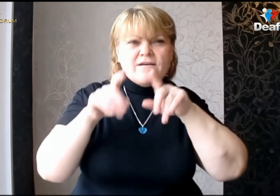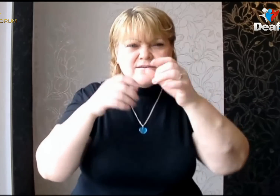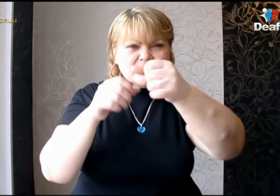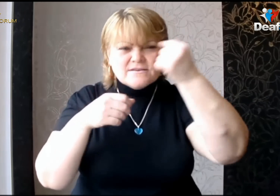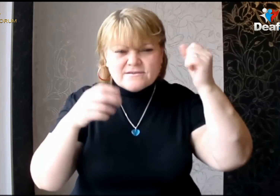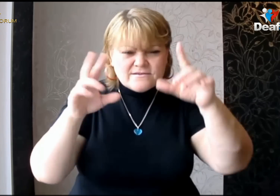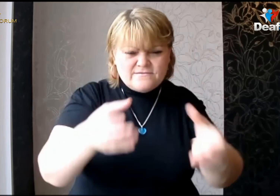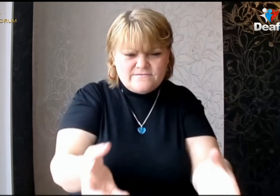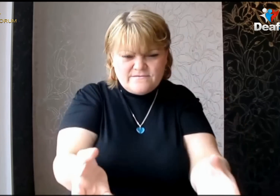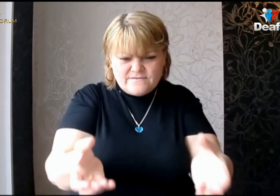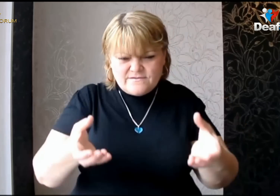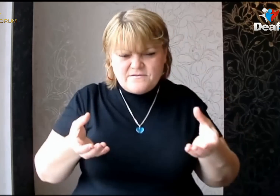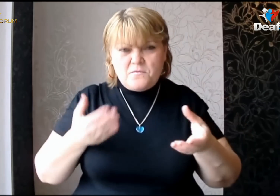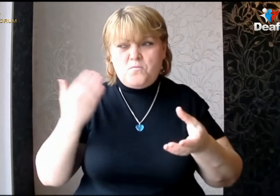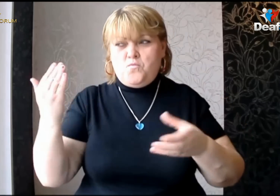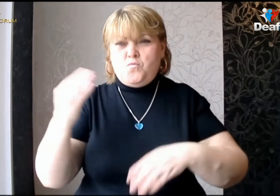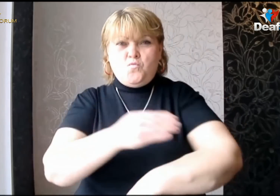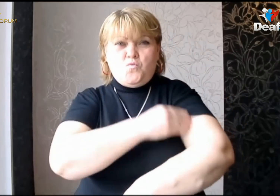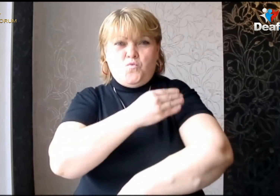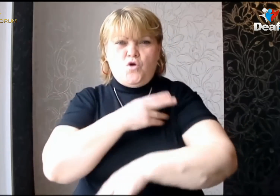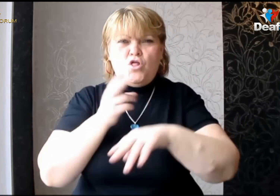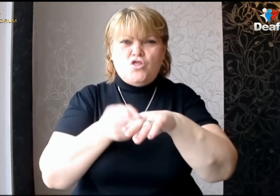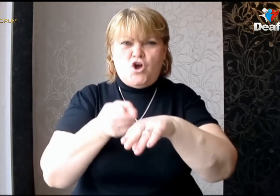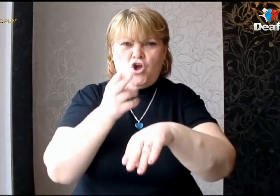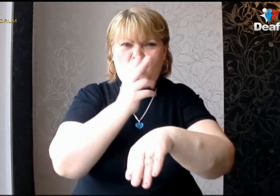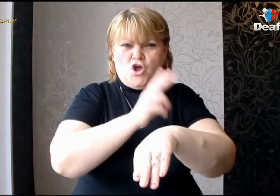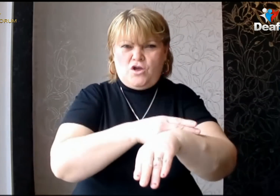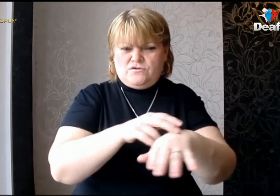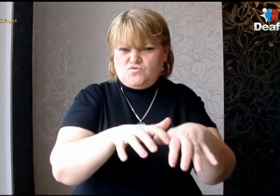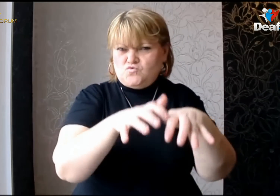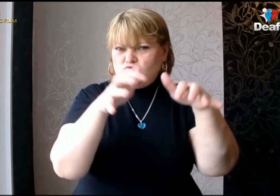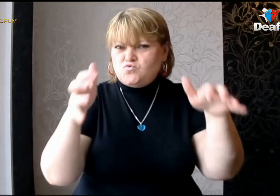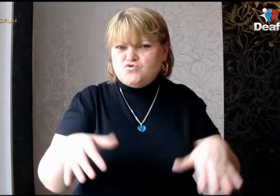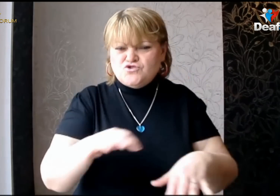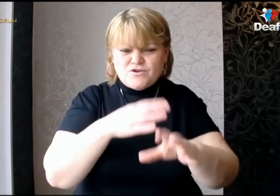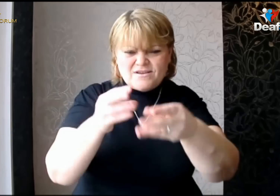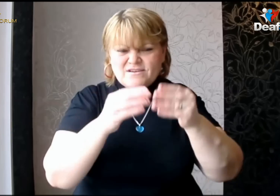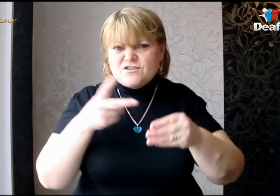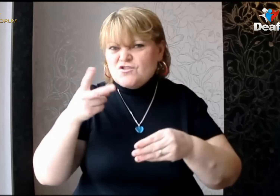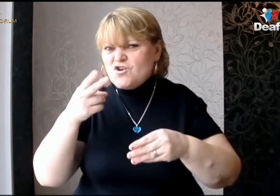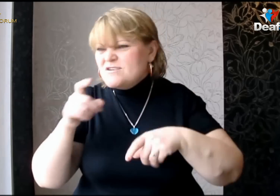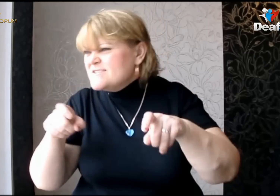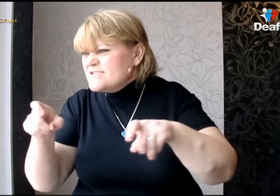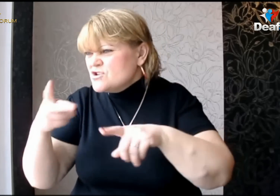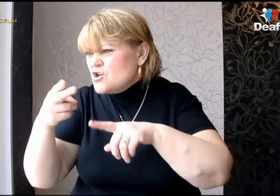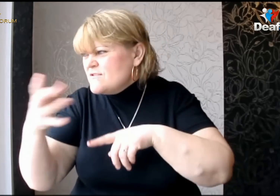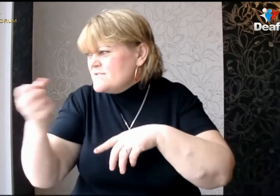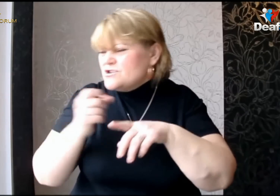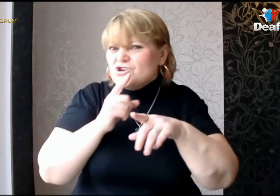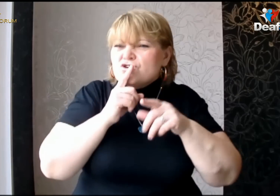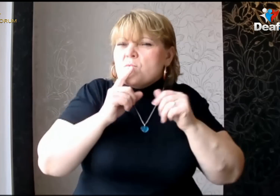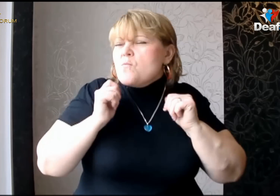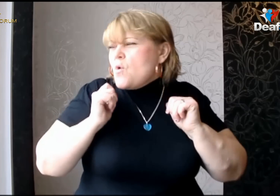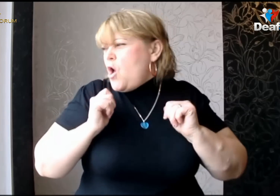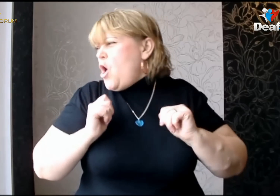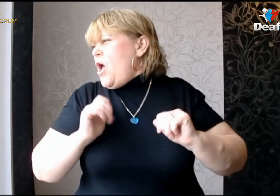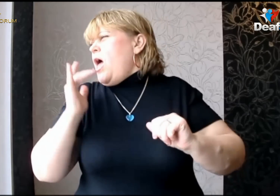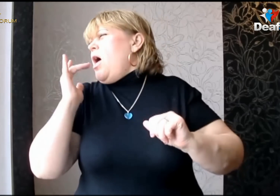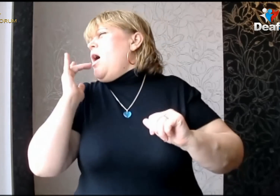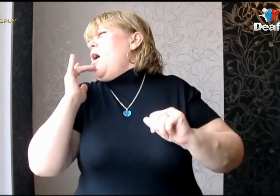If you buy out me or Clyde The glass is greener here I can see all